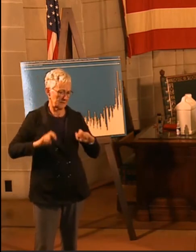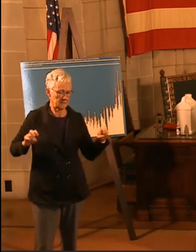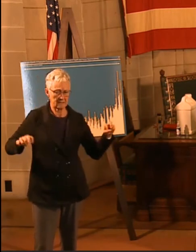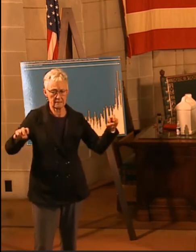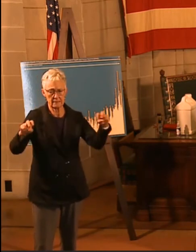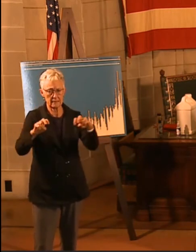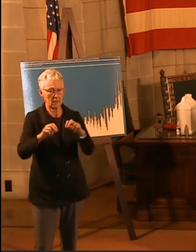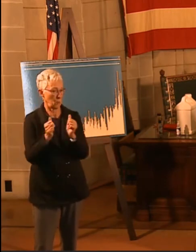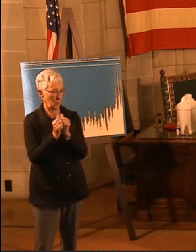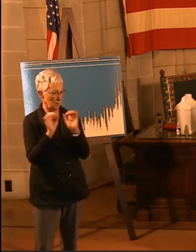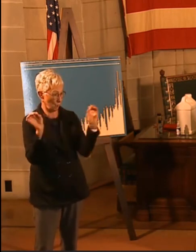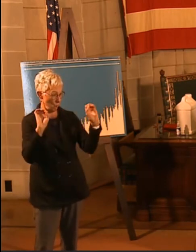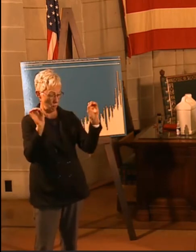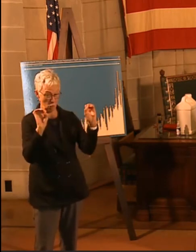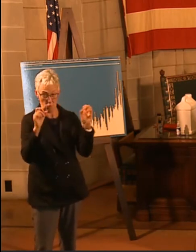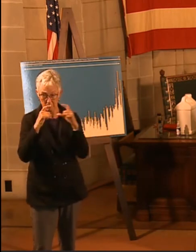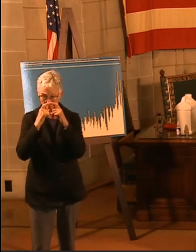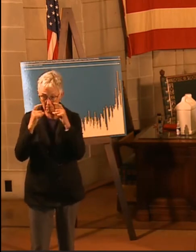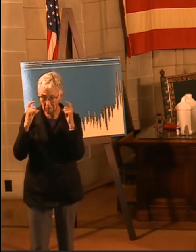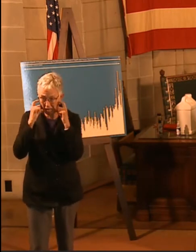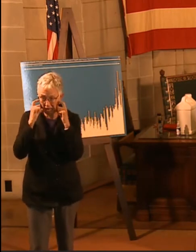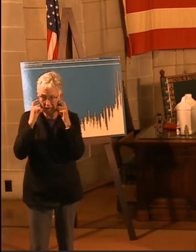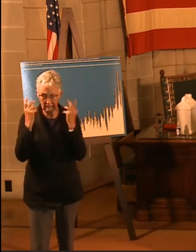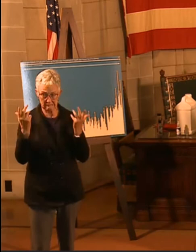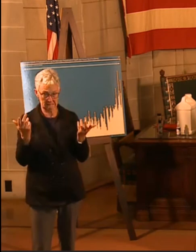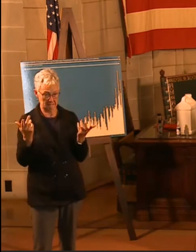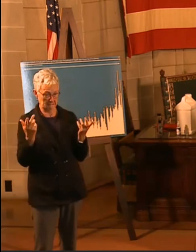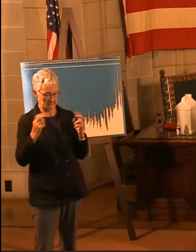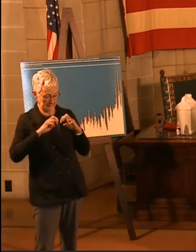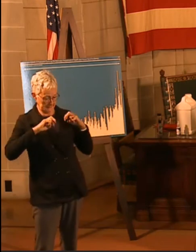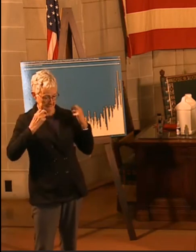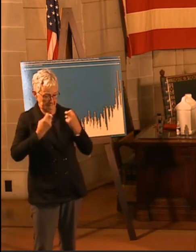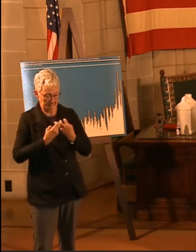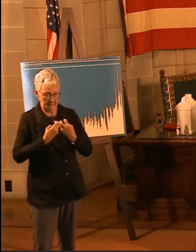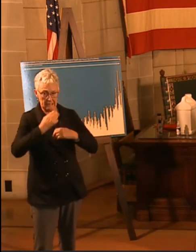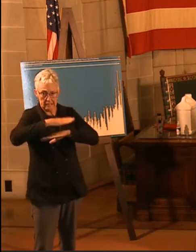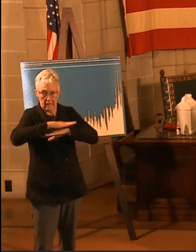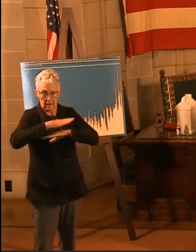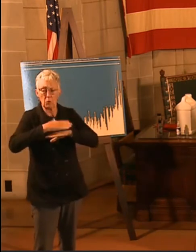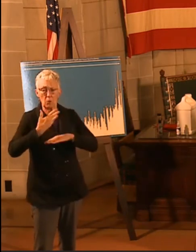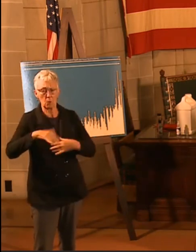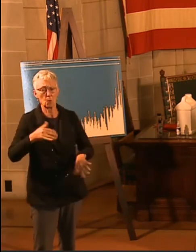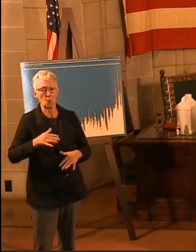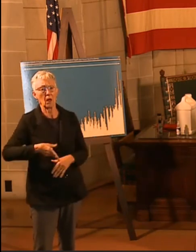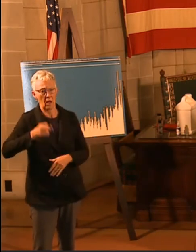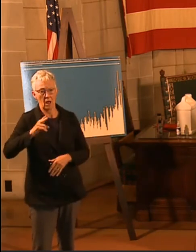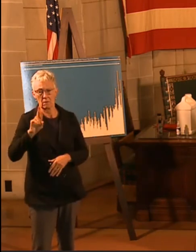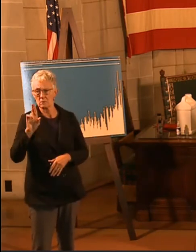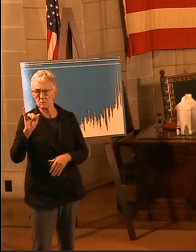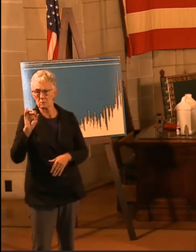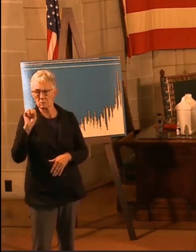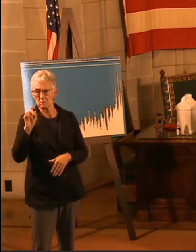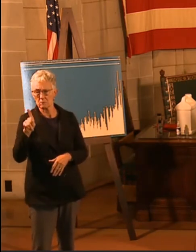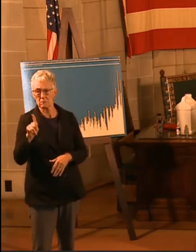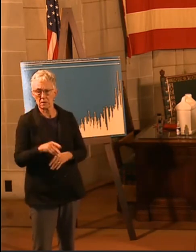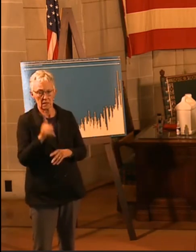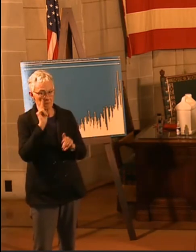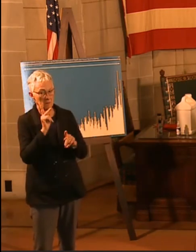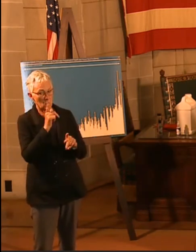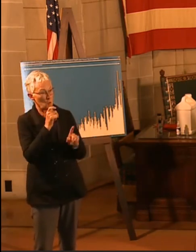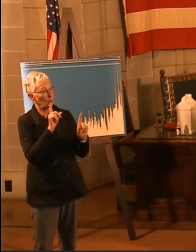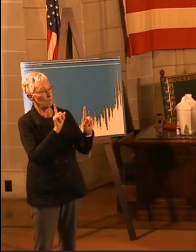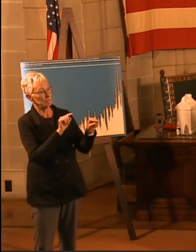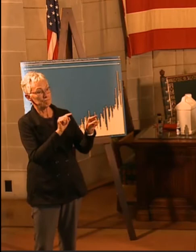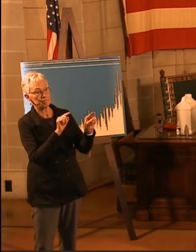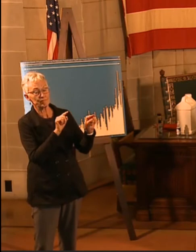masks and in close congregation carries significant risk. There are studies that show that people who frequented